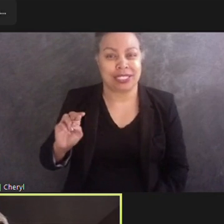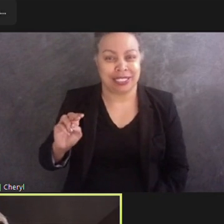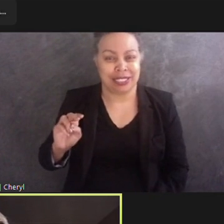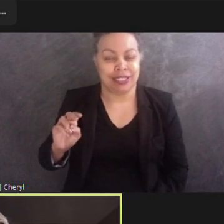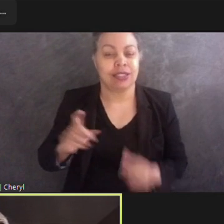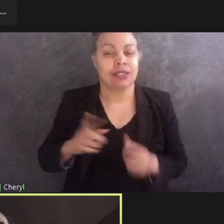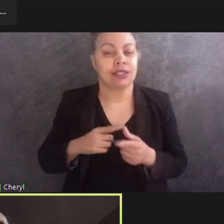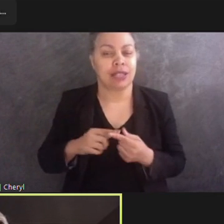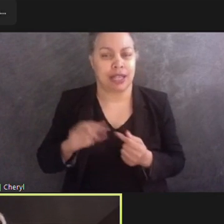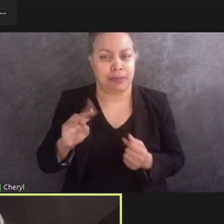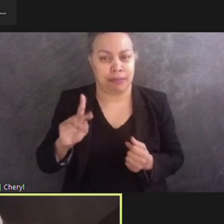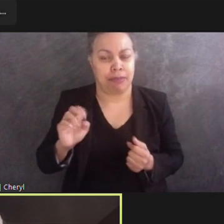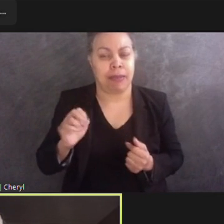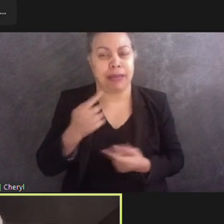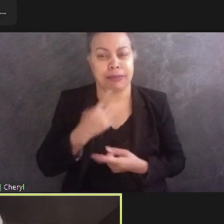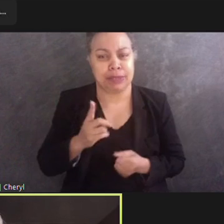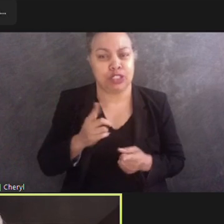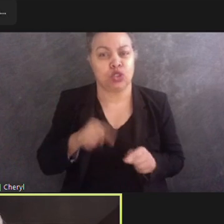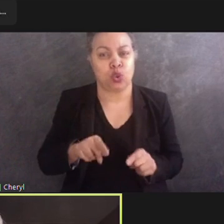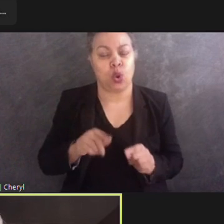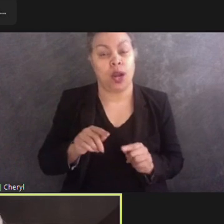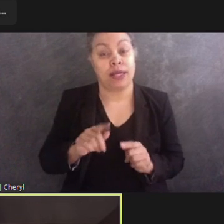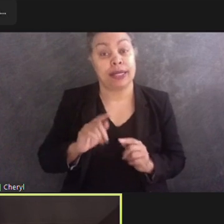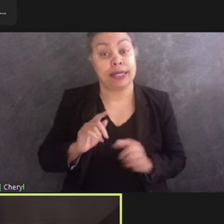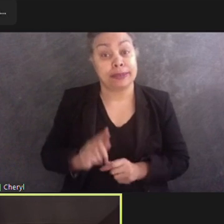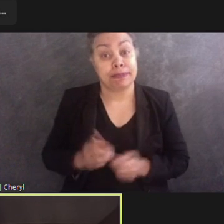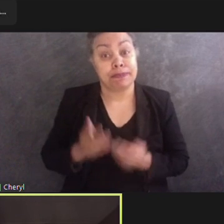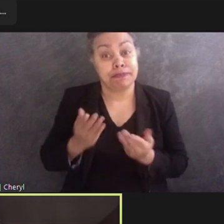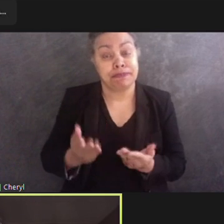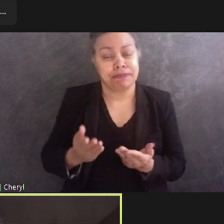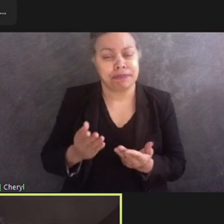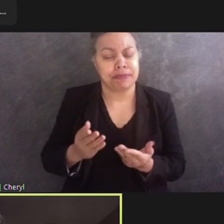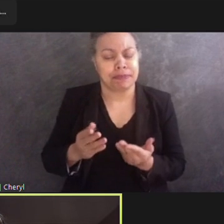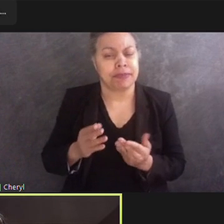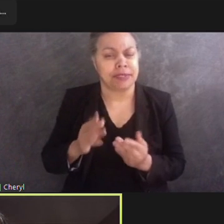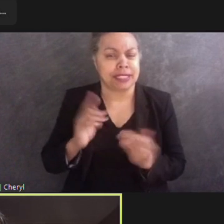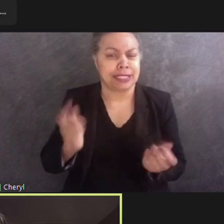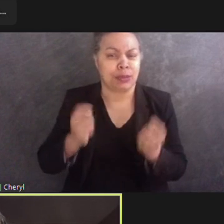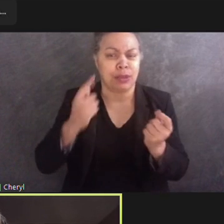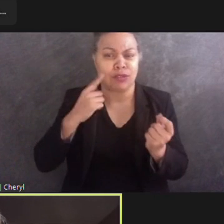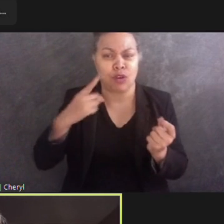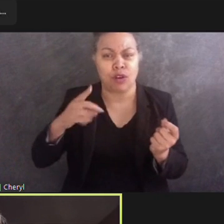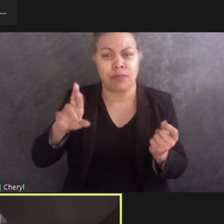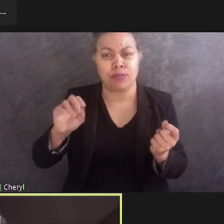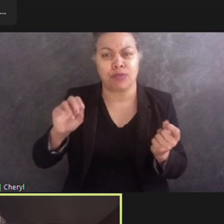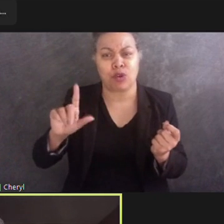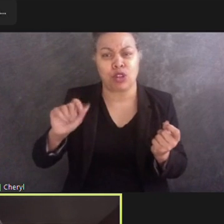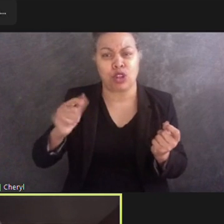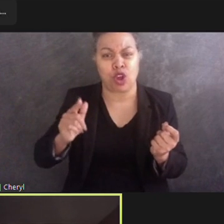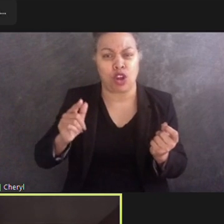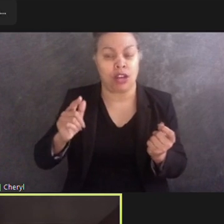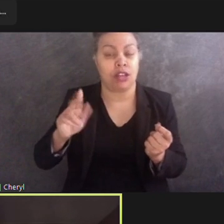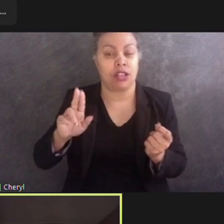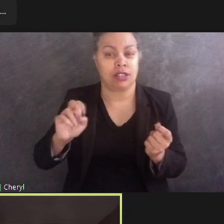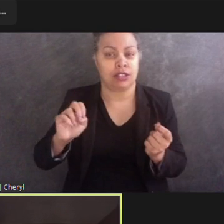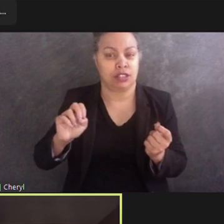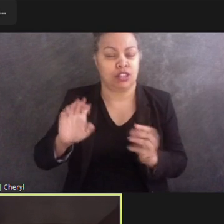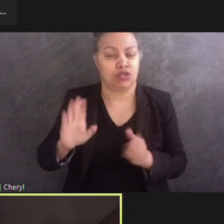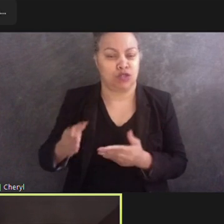2001 dedication ceremony for the prologue room, and I quote, Gordon instantly saw the